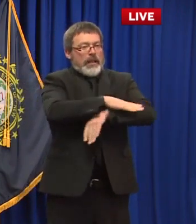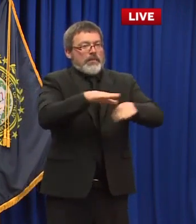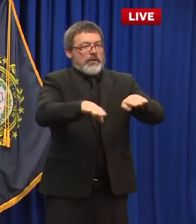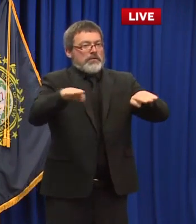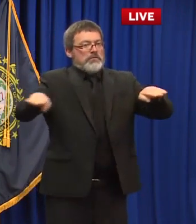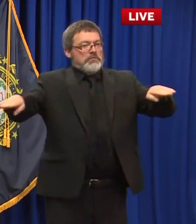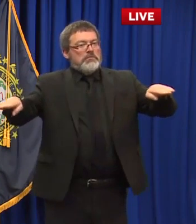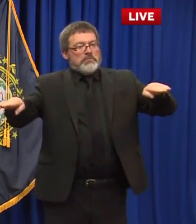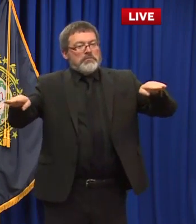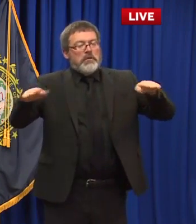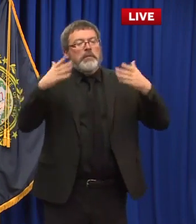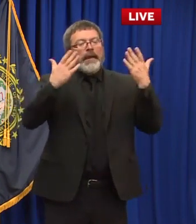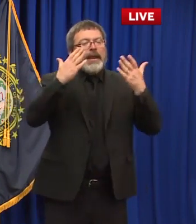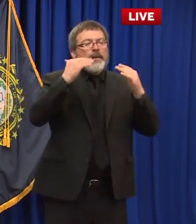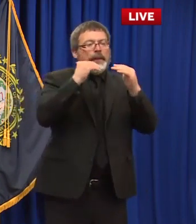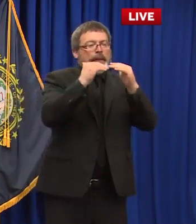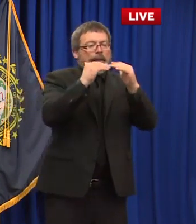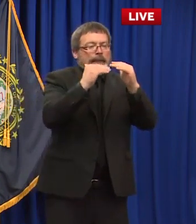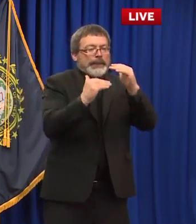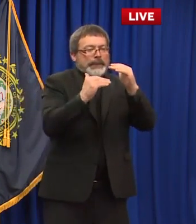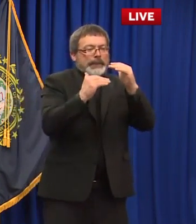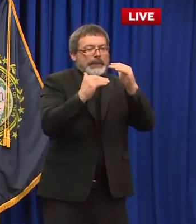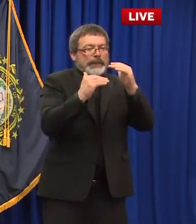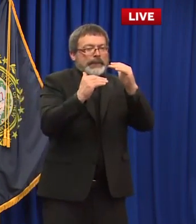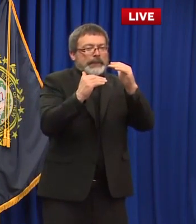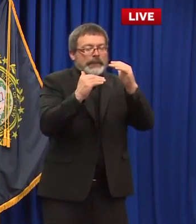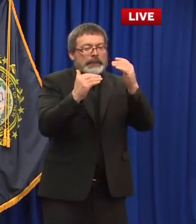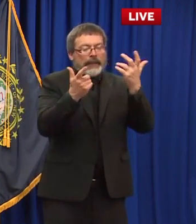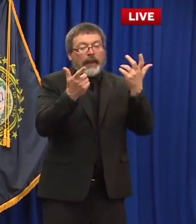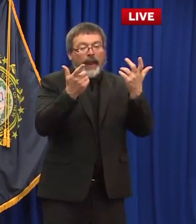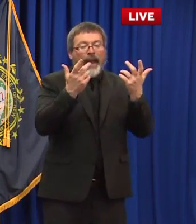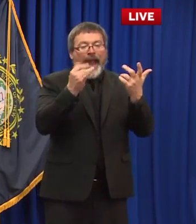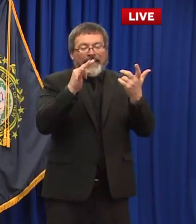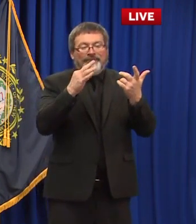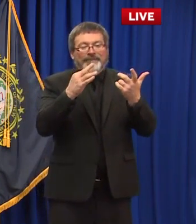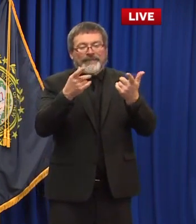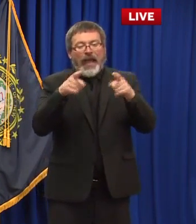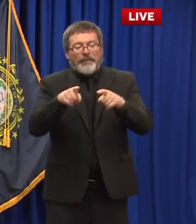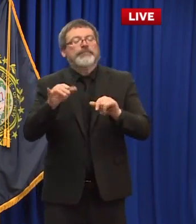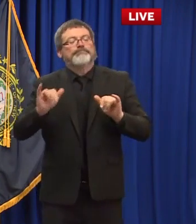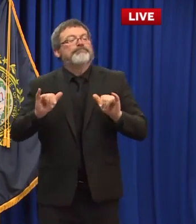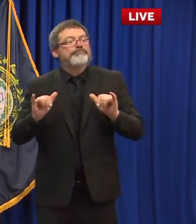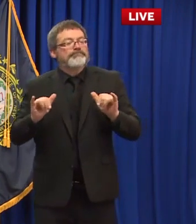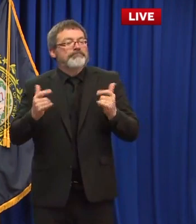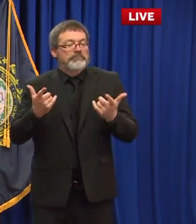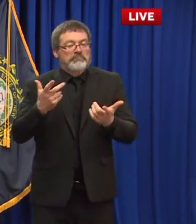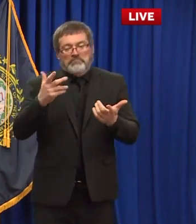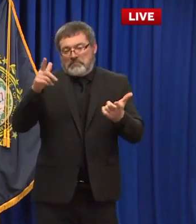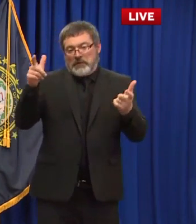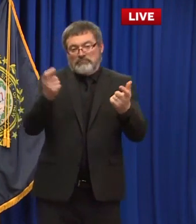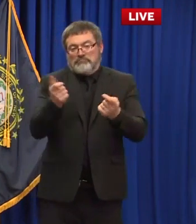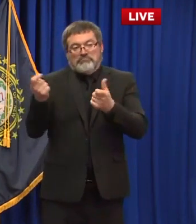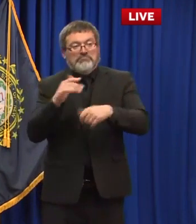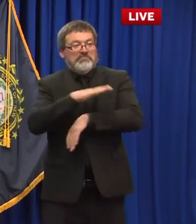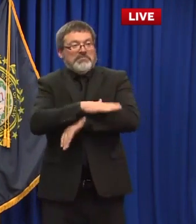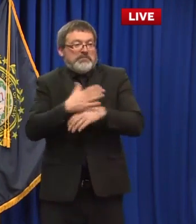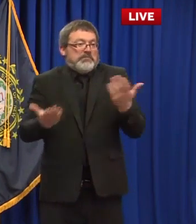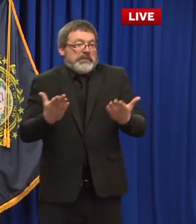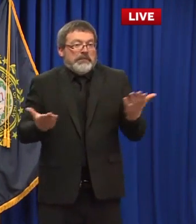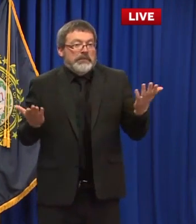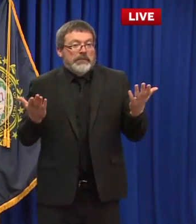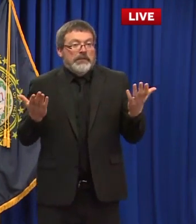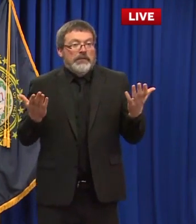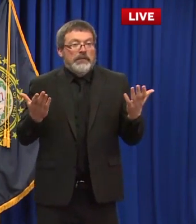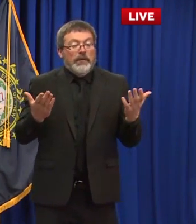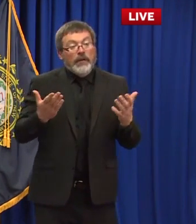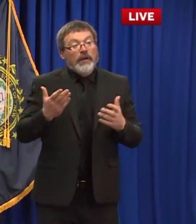naturally tightly fit and again you have to do do adhere to the six foot distancing so we appreciate that um some may not get completely up to